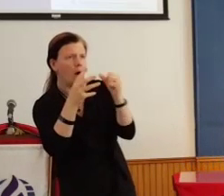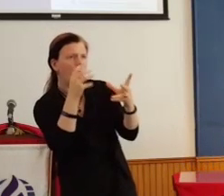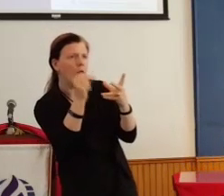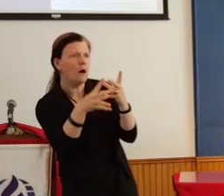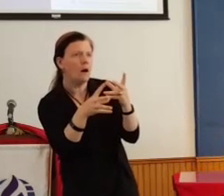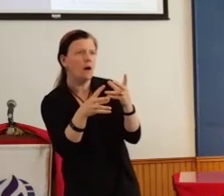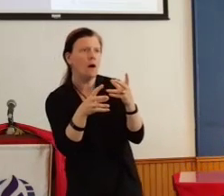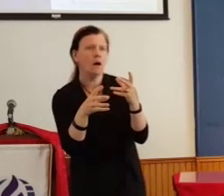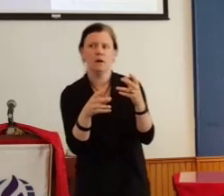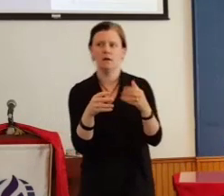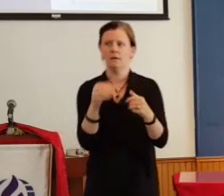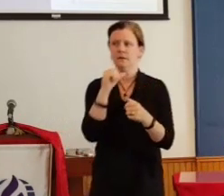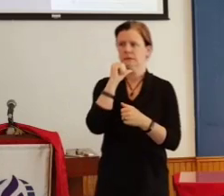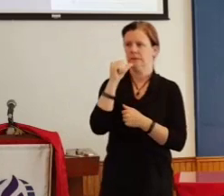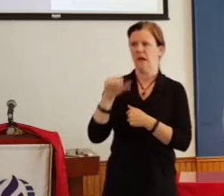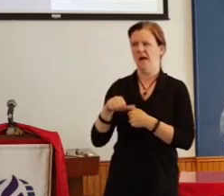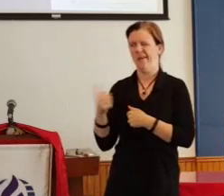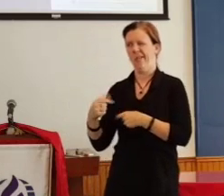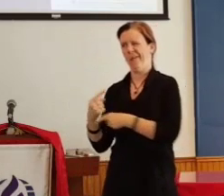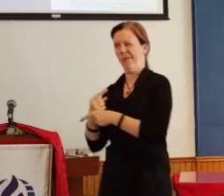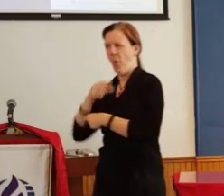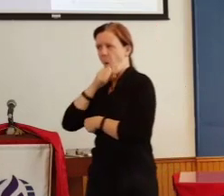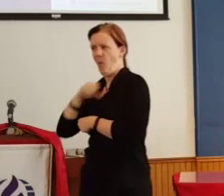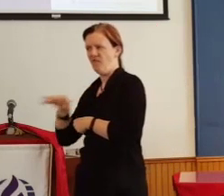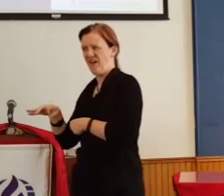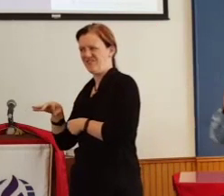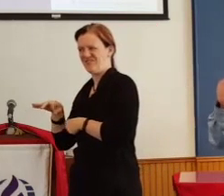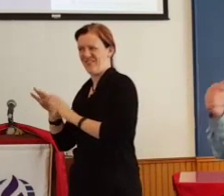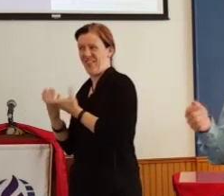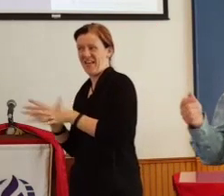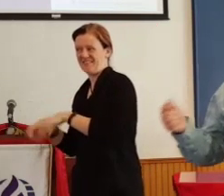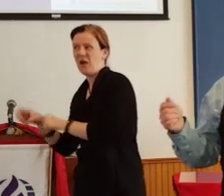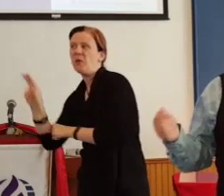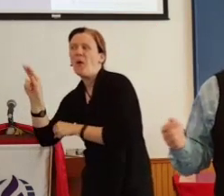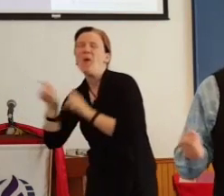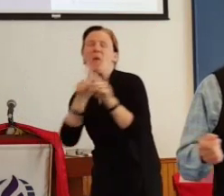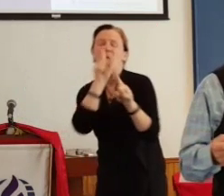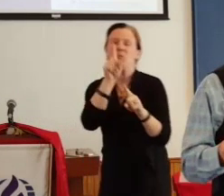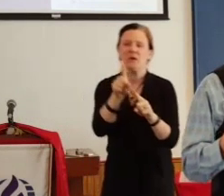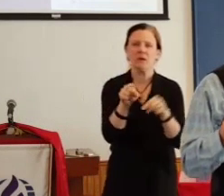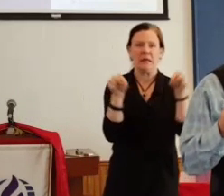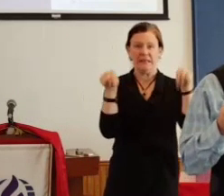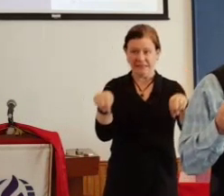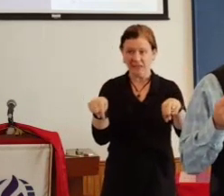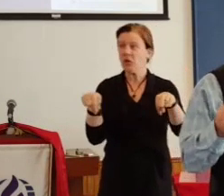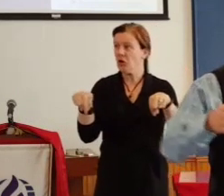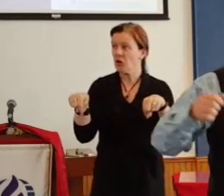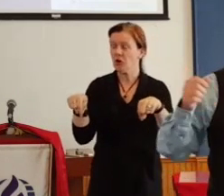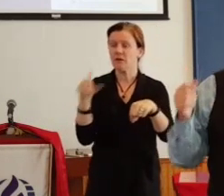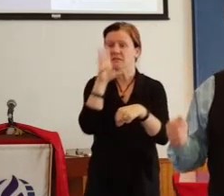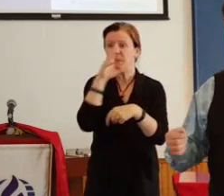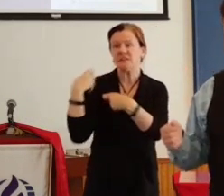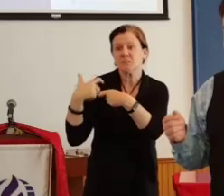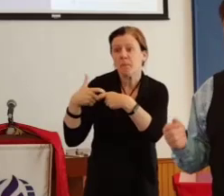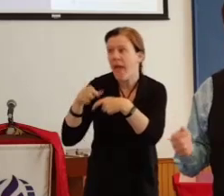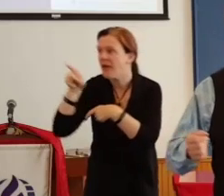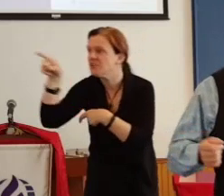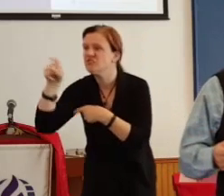language courses, immediate. So maybe perhaps in this neighborhood we're speaking Spanish or Chinese or Vietnamese.